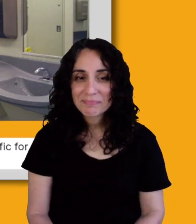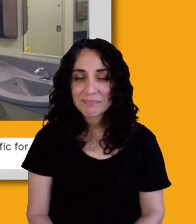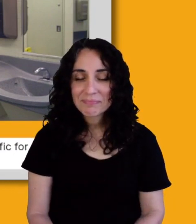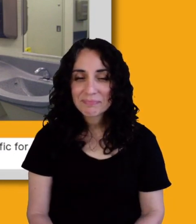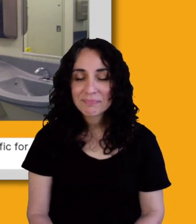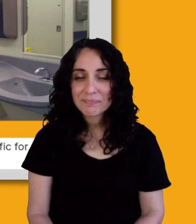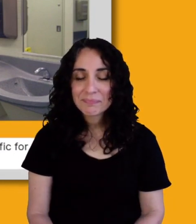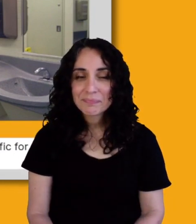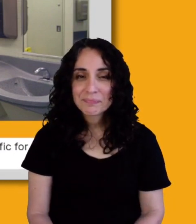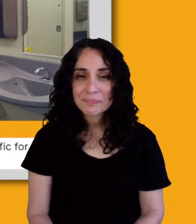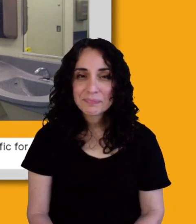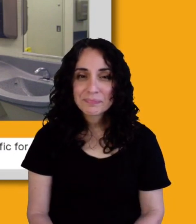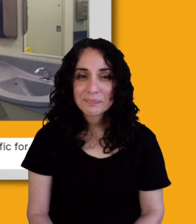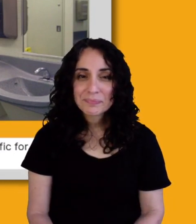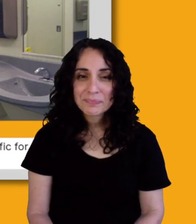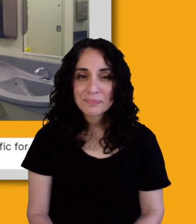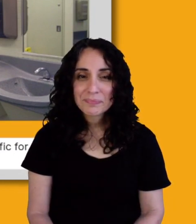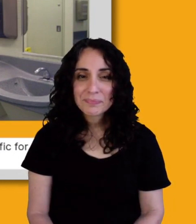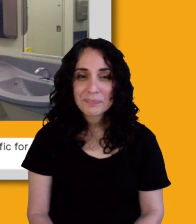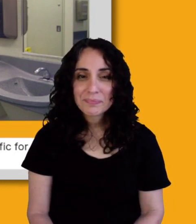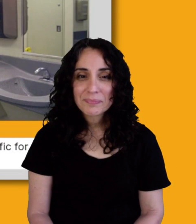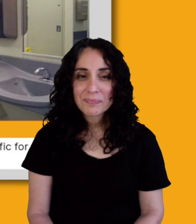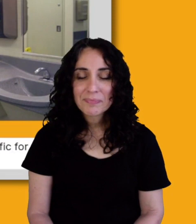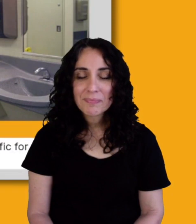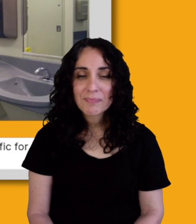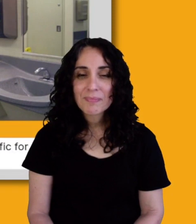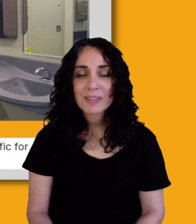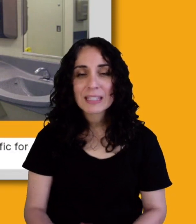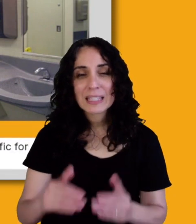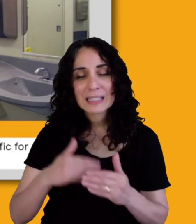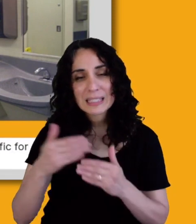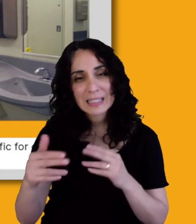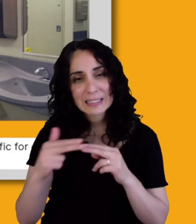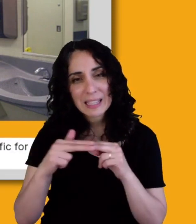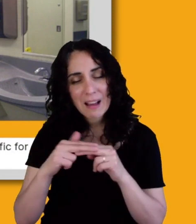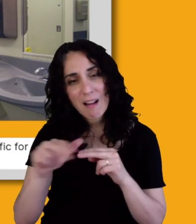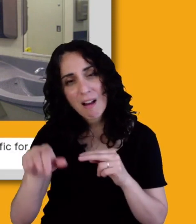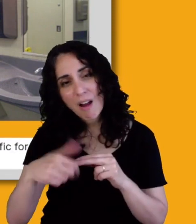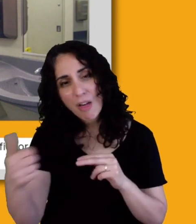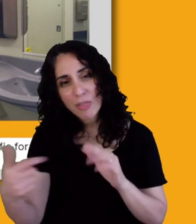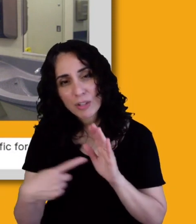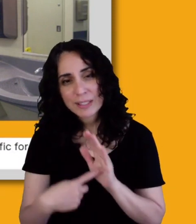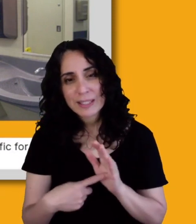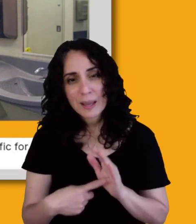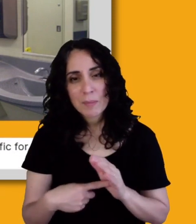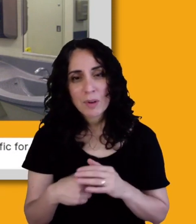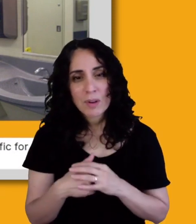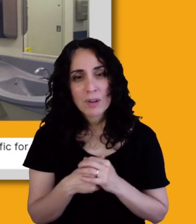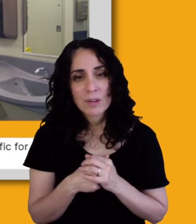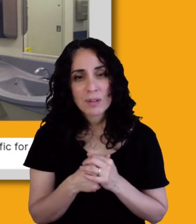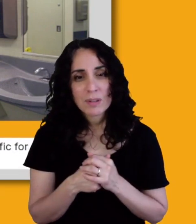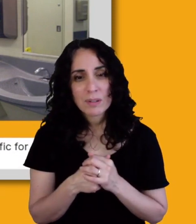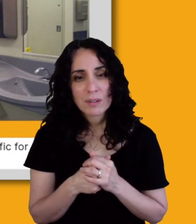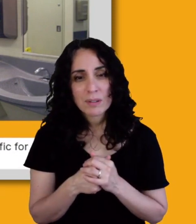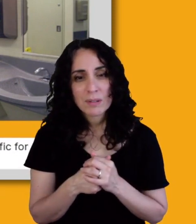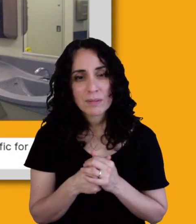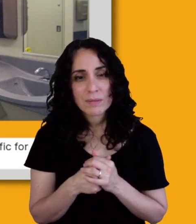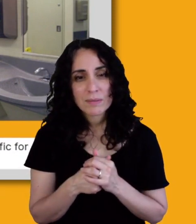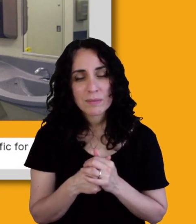agree. Um, and then the next slide is a couple of other examples. Again, um, I look a lot at the, at the public